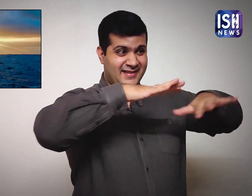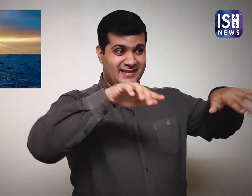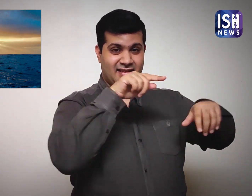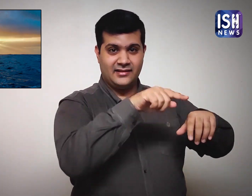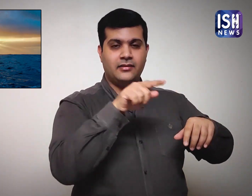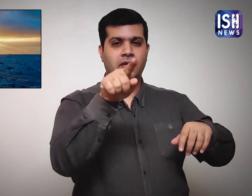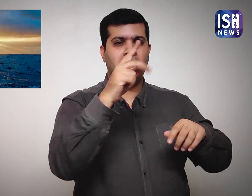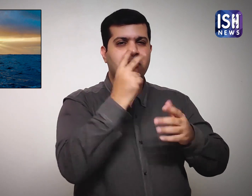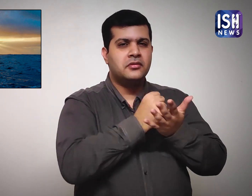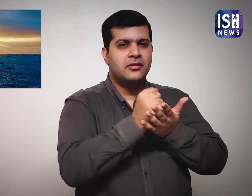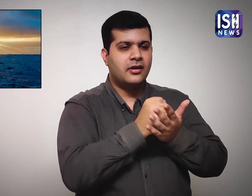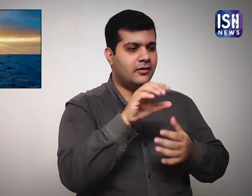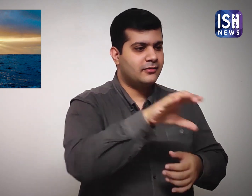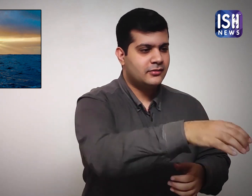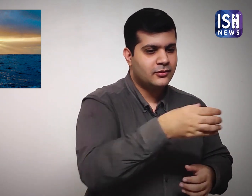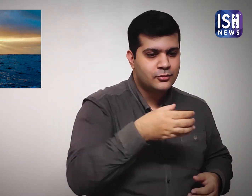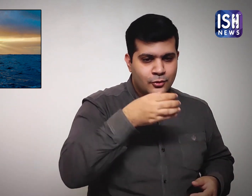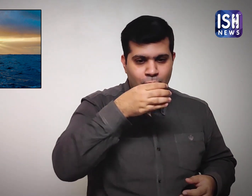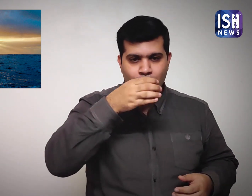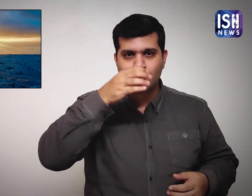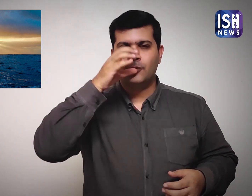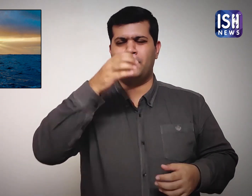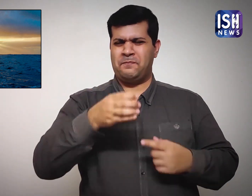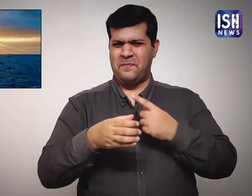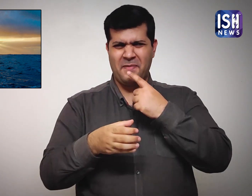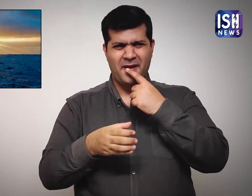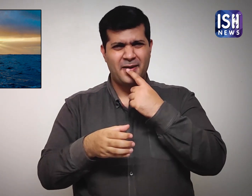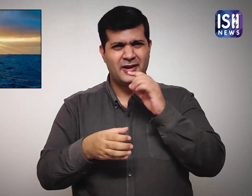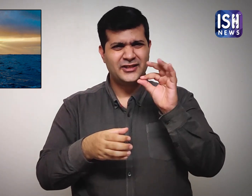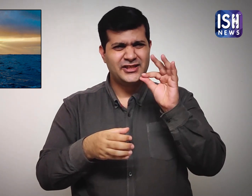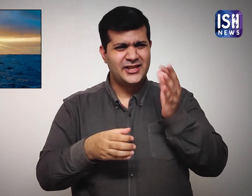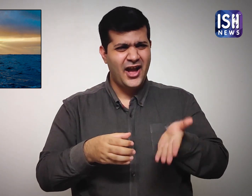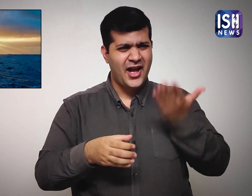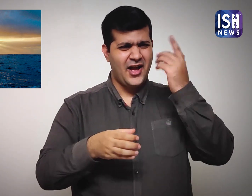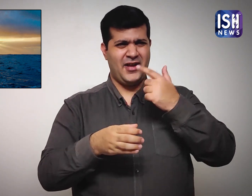If you try to drink water from the ocean, it will be salty.